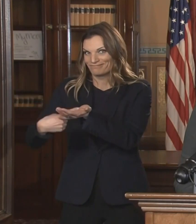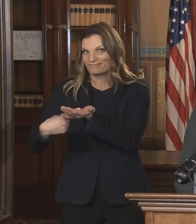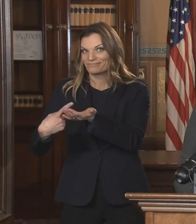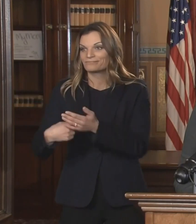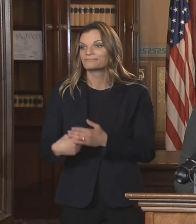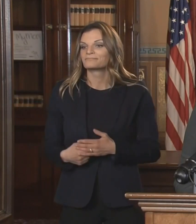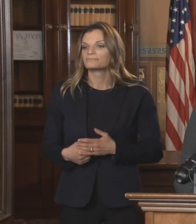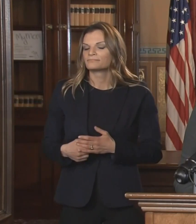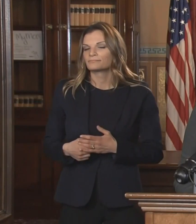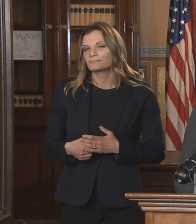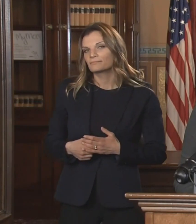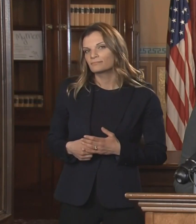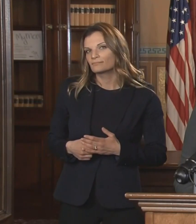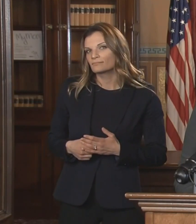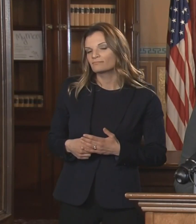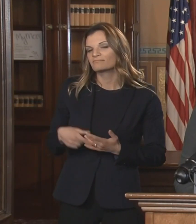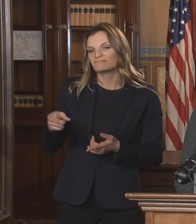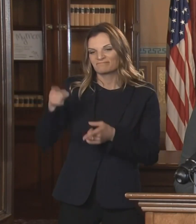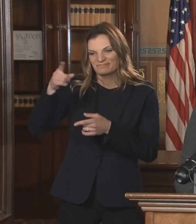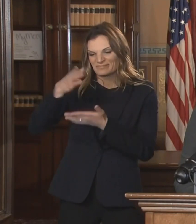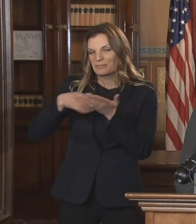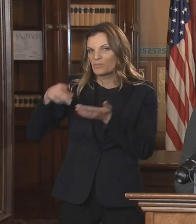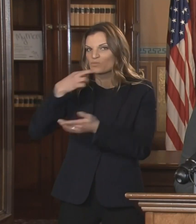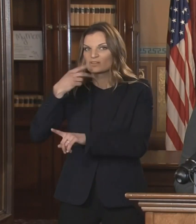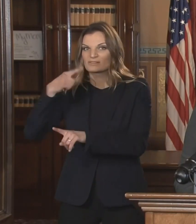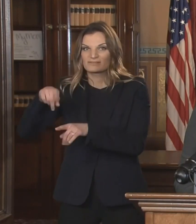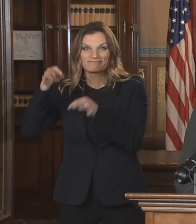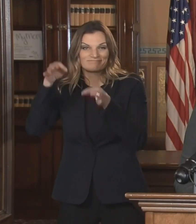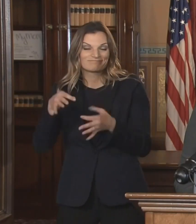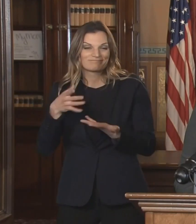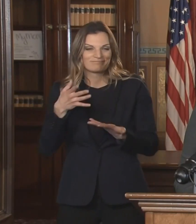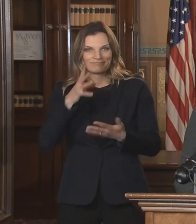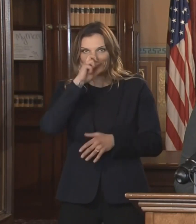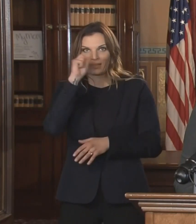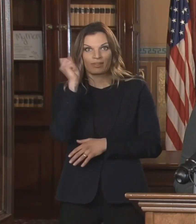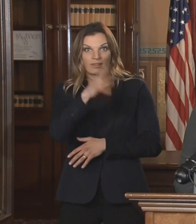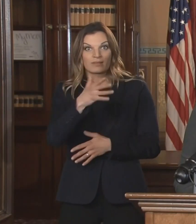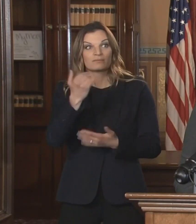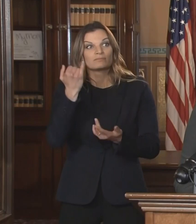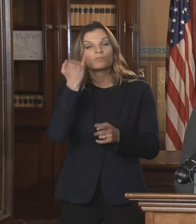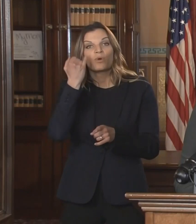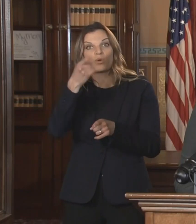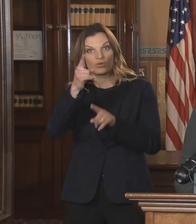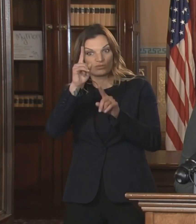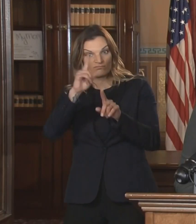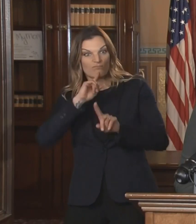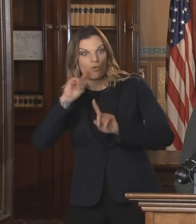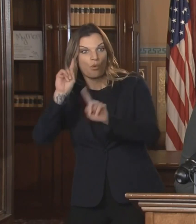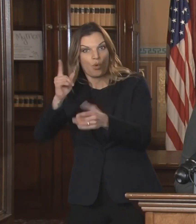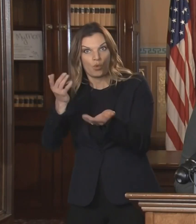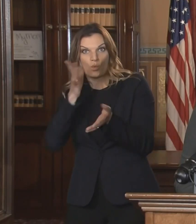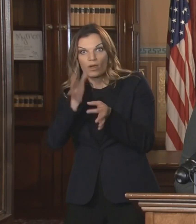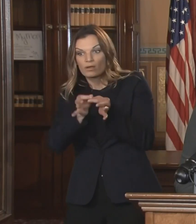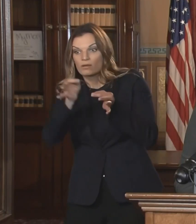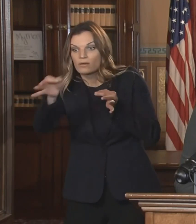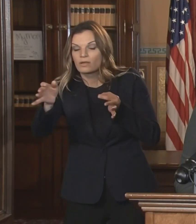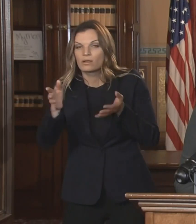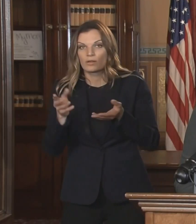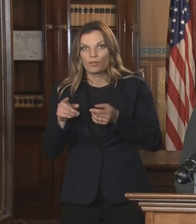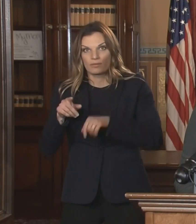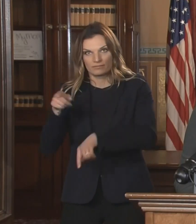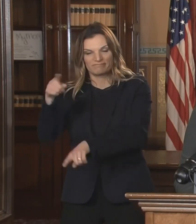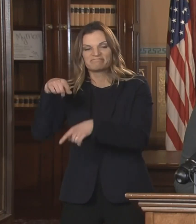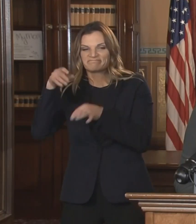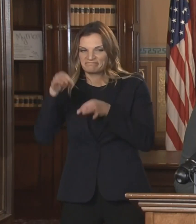defying your state orders, especially if they are extended next week after the current ones expire. On Tuesday,